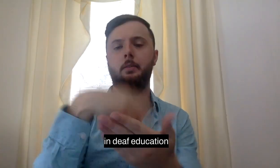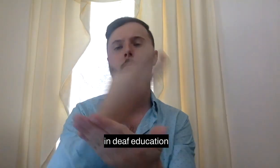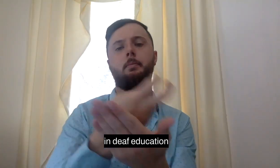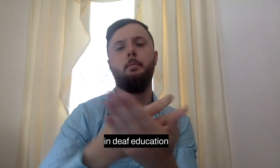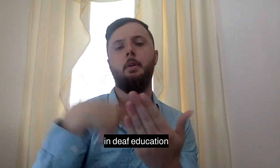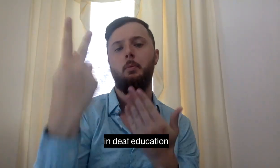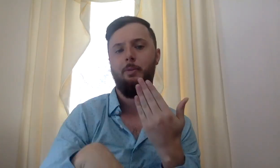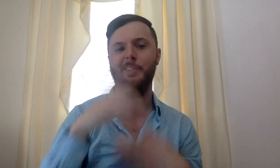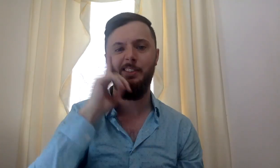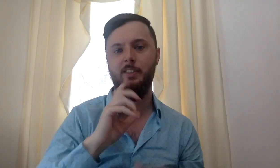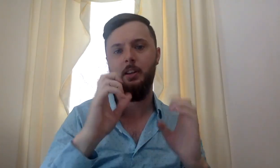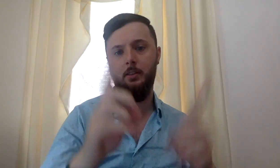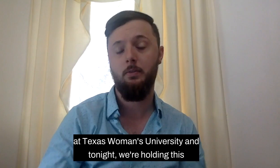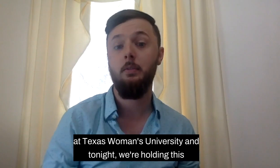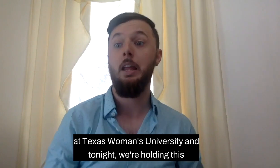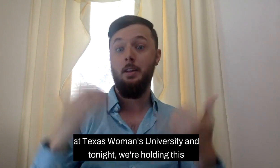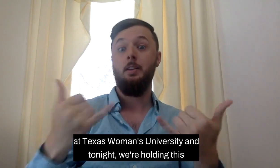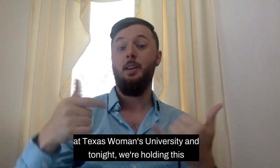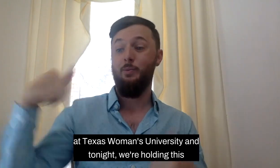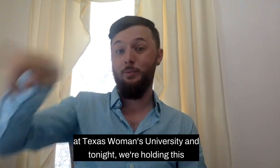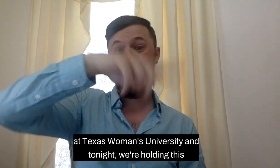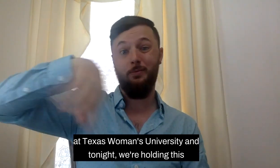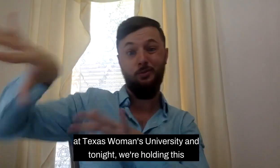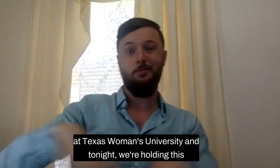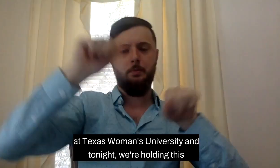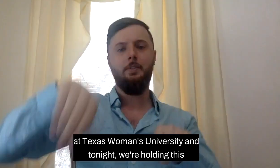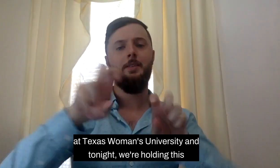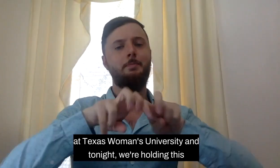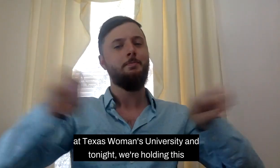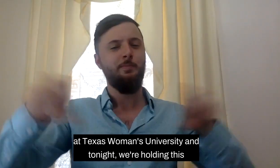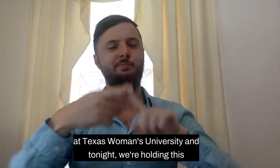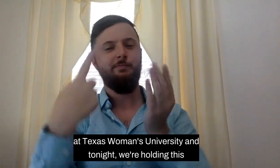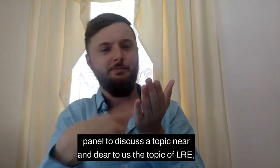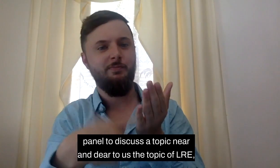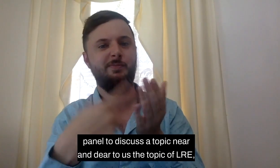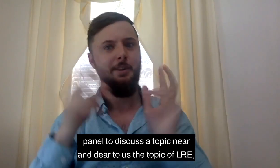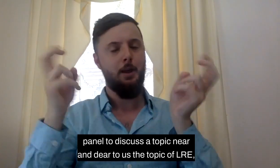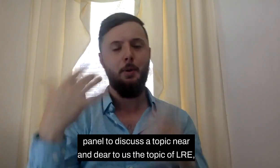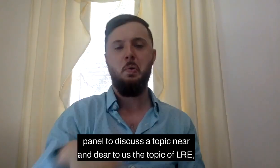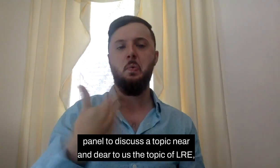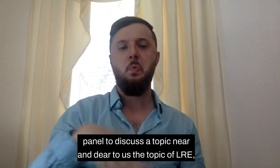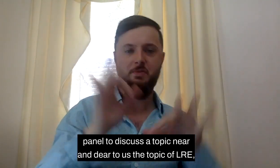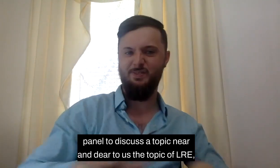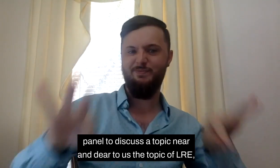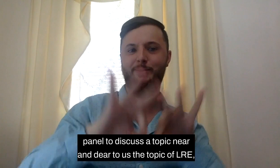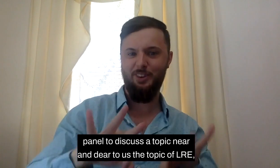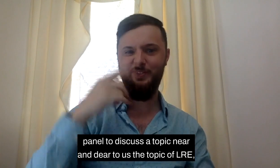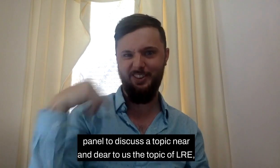education at Texas Women's University and tonight we're holding this panel to discuss a topic near and dear to